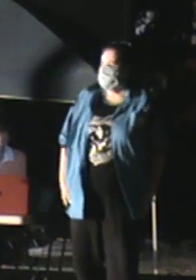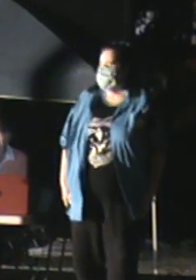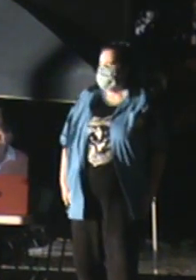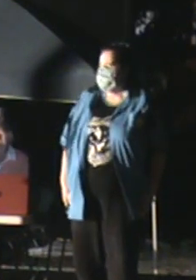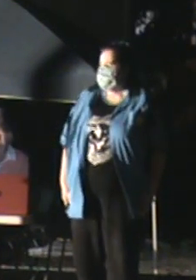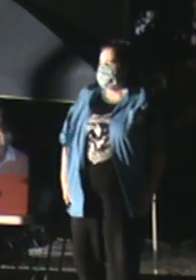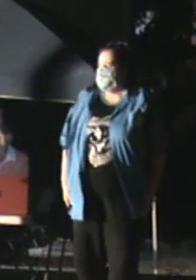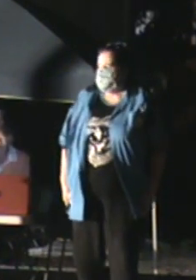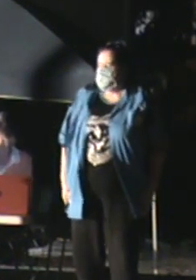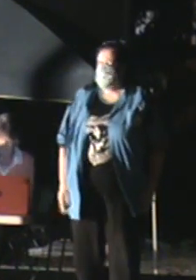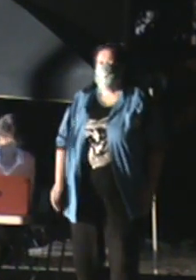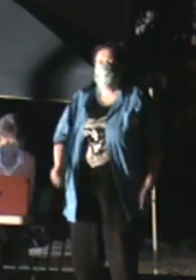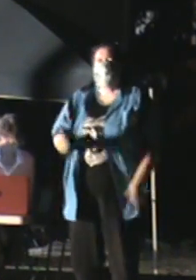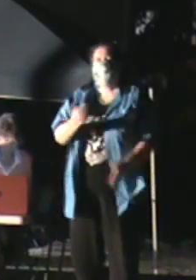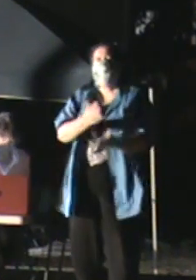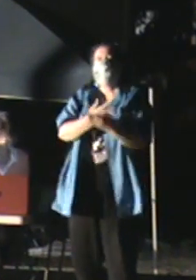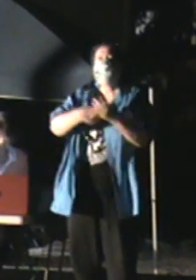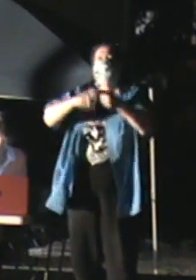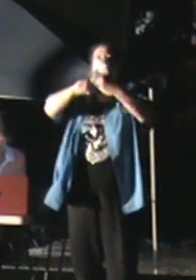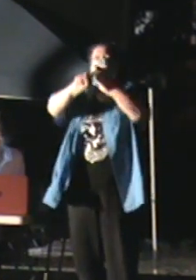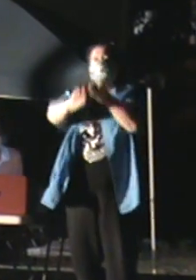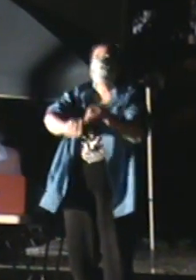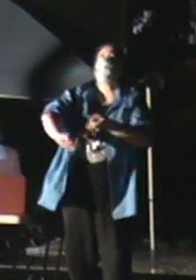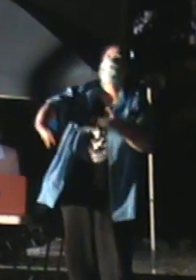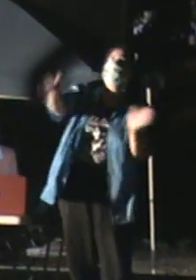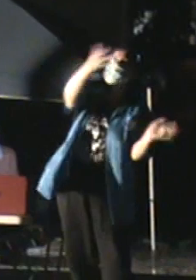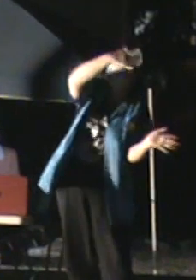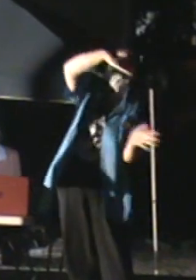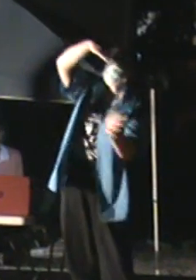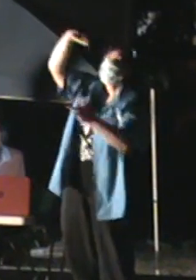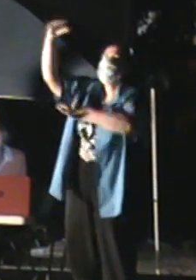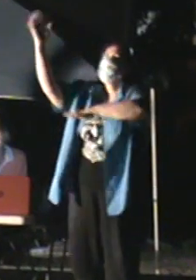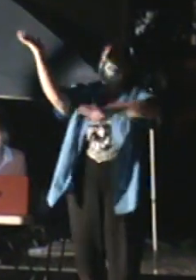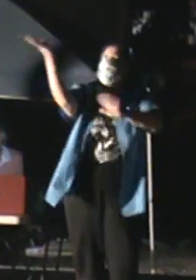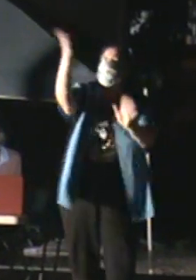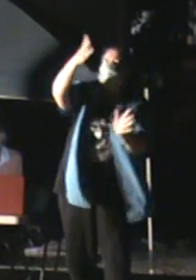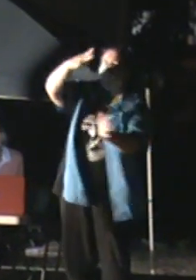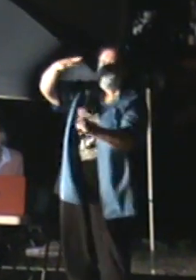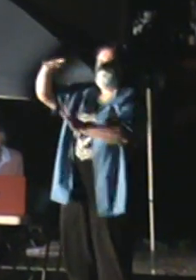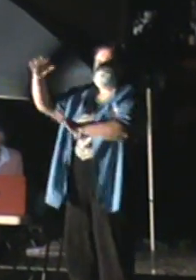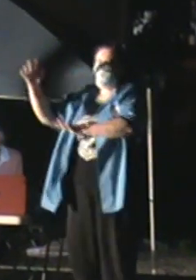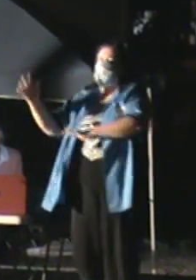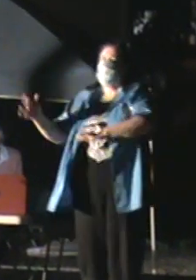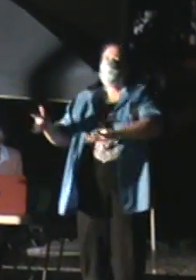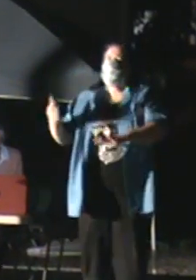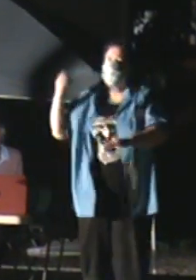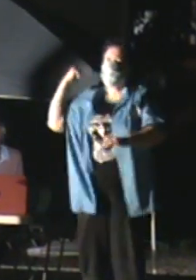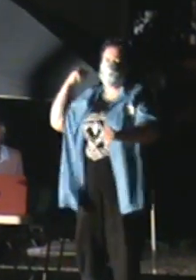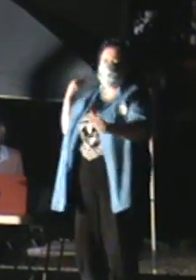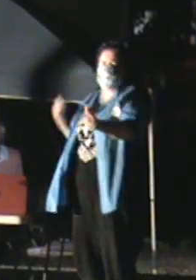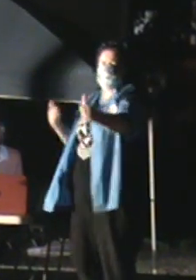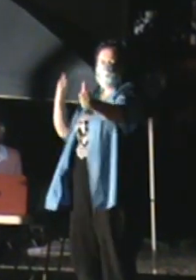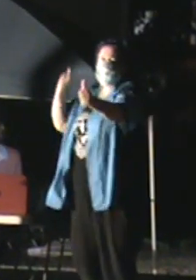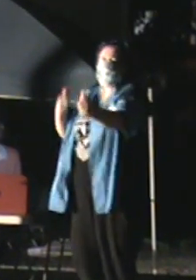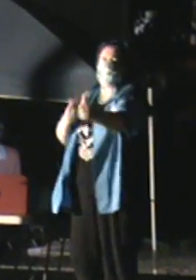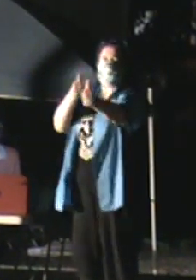There's something hanging in the wind There's something hanging in